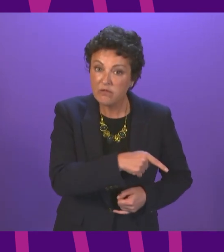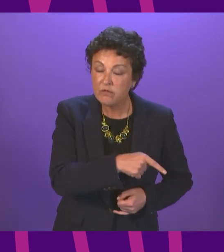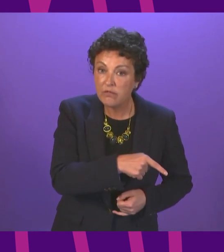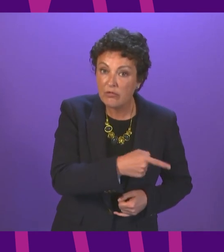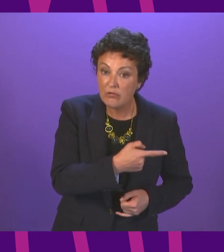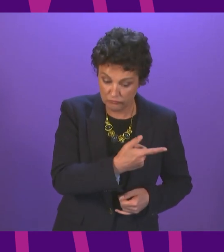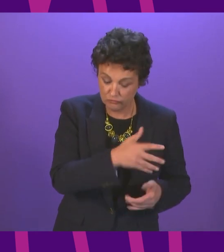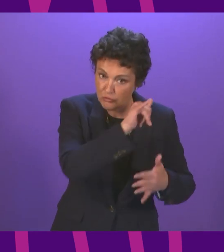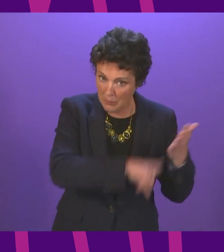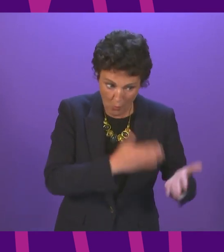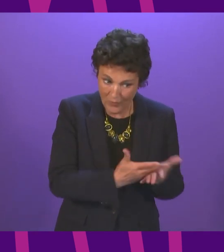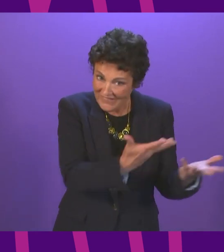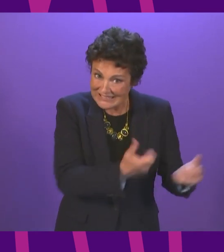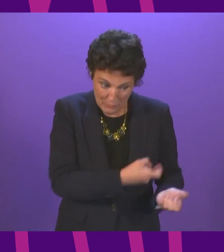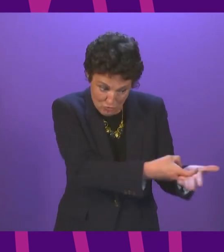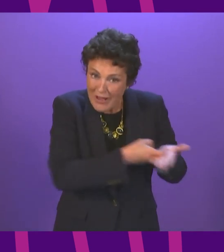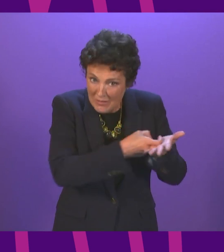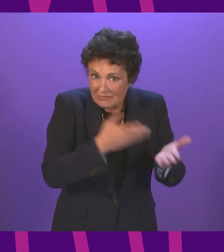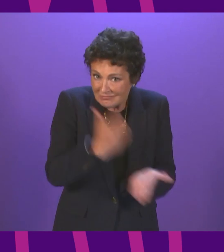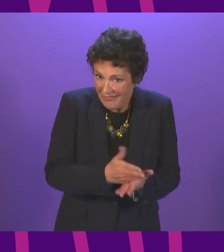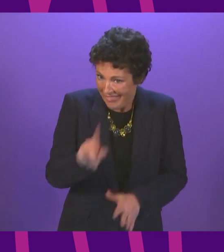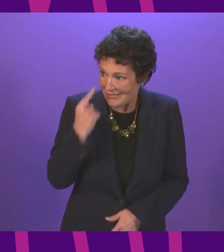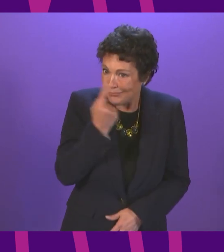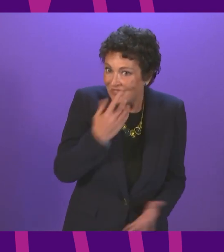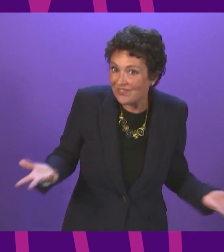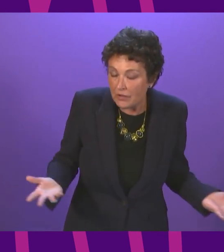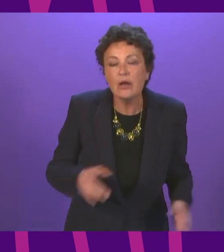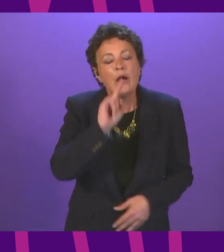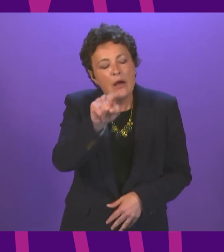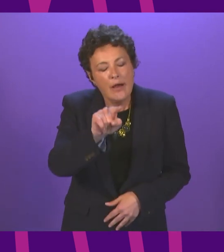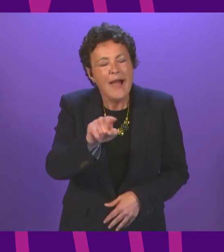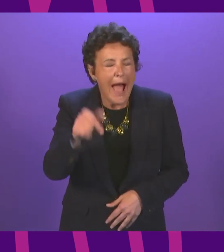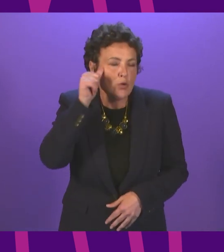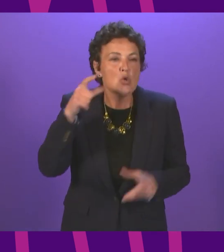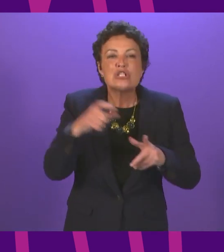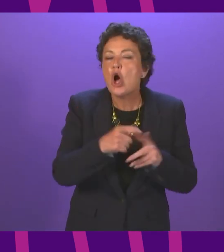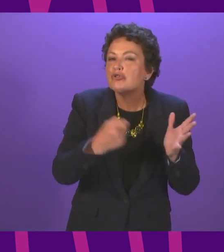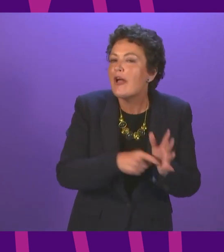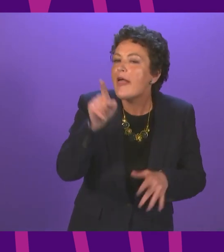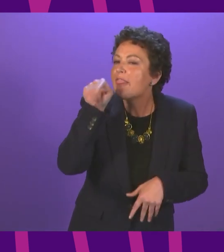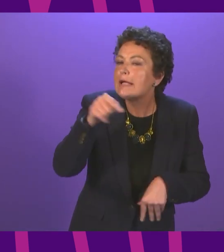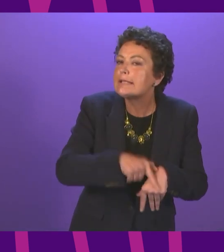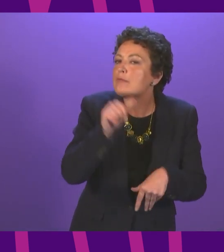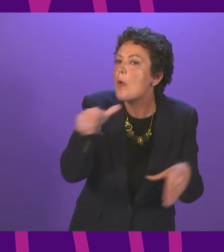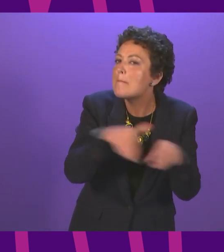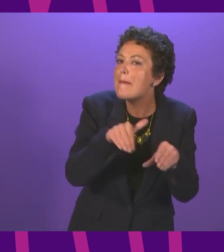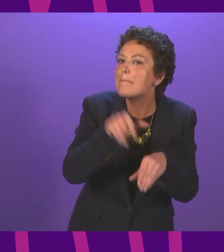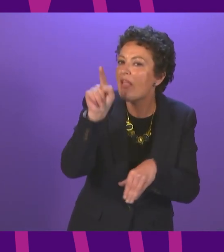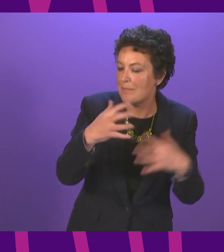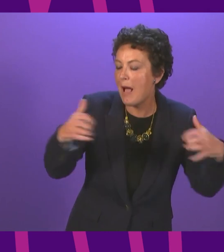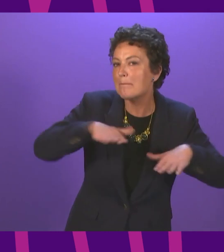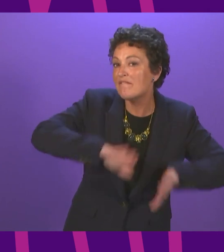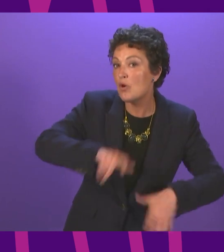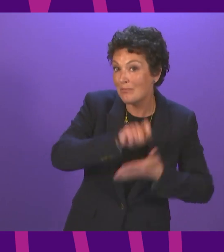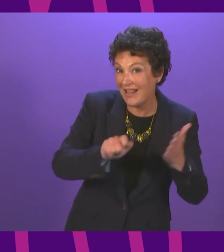of the OECD report. And I think that is evidence of that. The timing of the report. I know Douglas Ross wasn't a member of this parliament before the election,